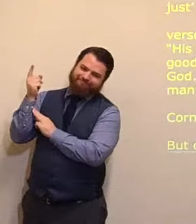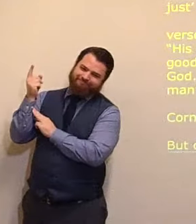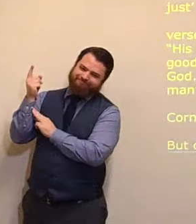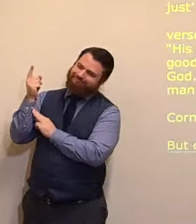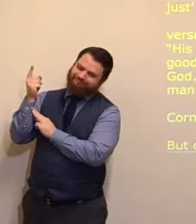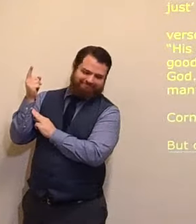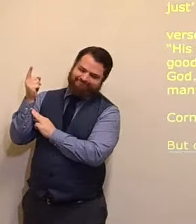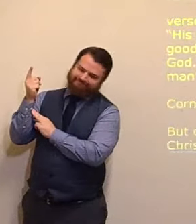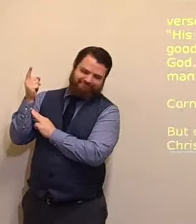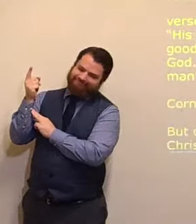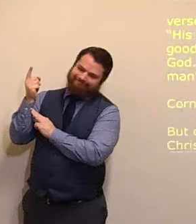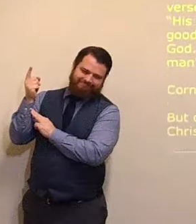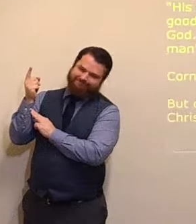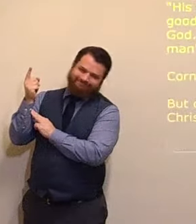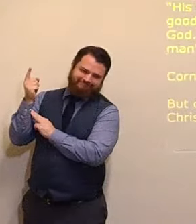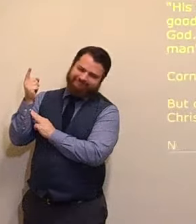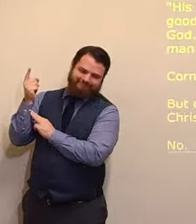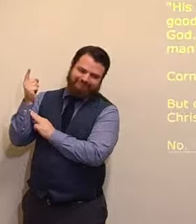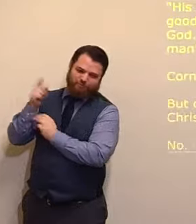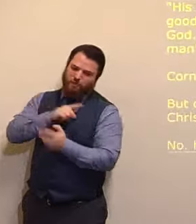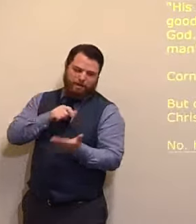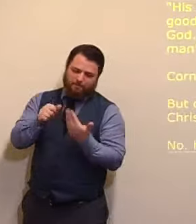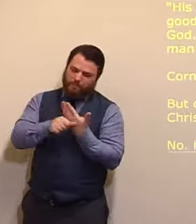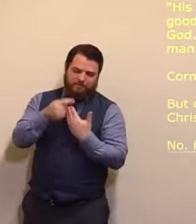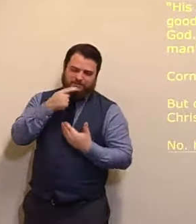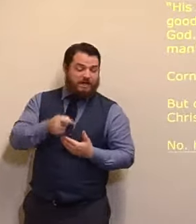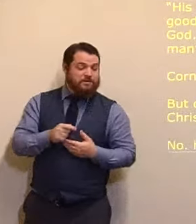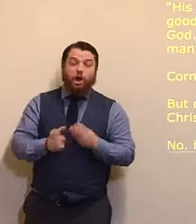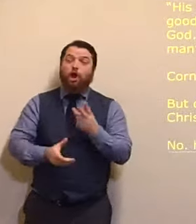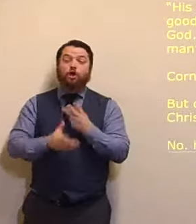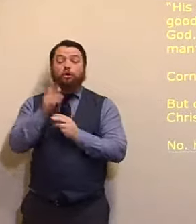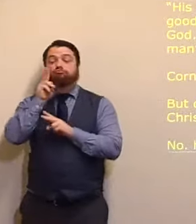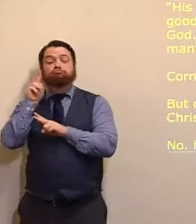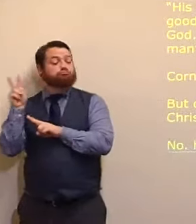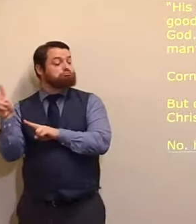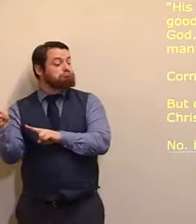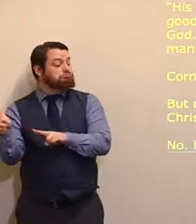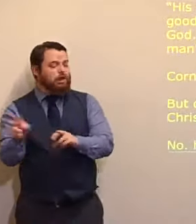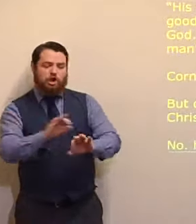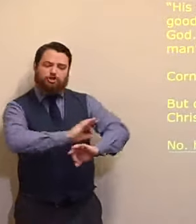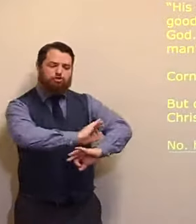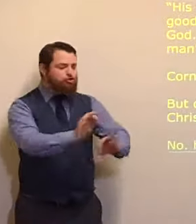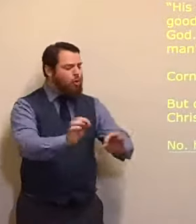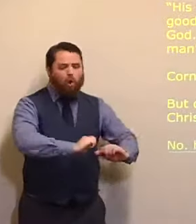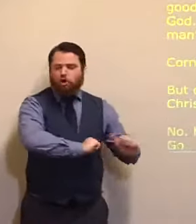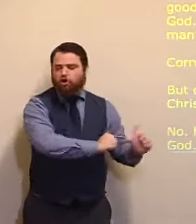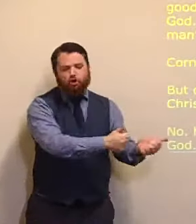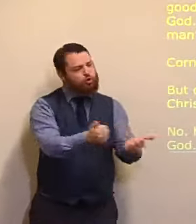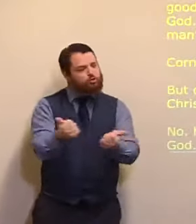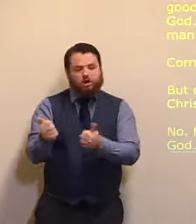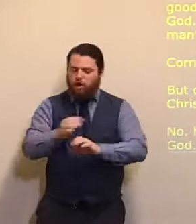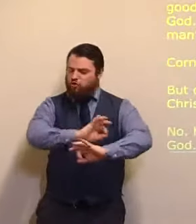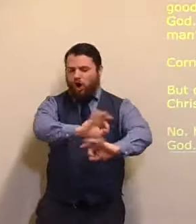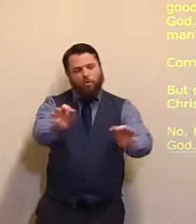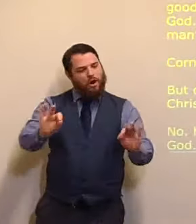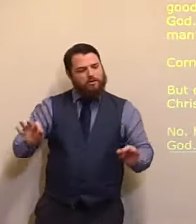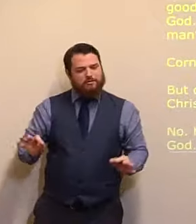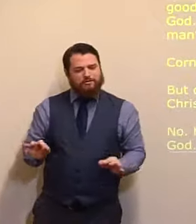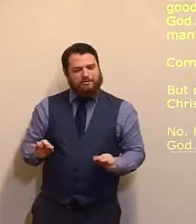to be right, before God, we must, receive the righteousness, of the Lord Jesus Christ. Because he is, the righteous